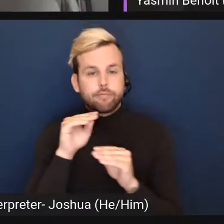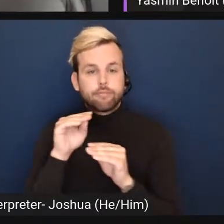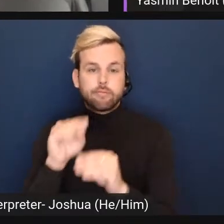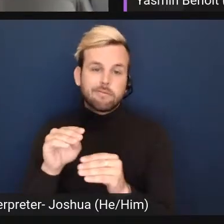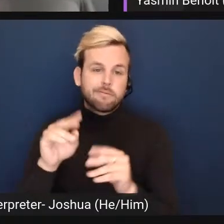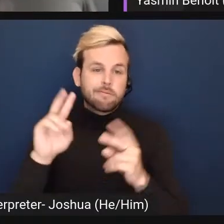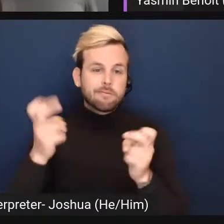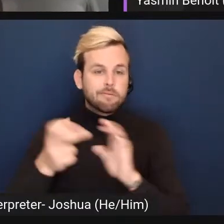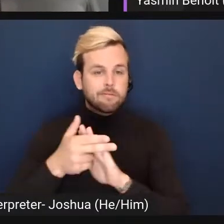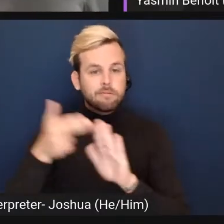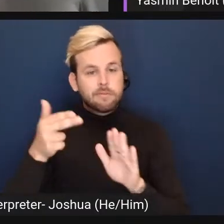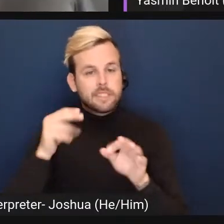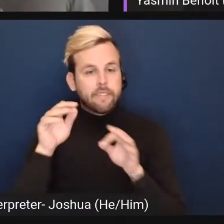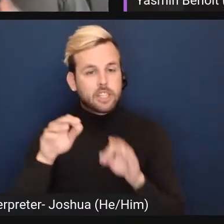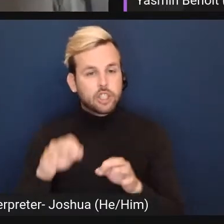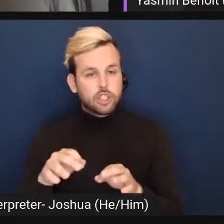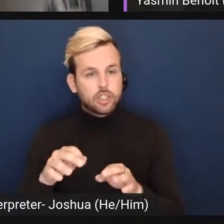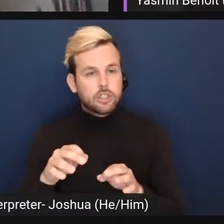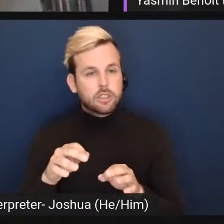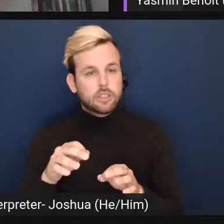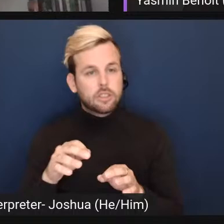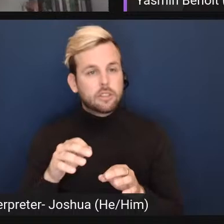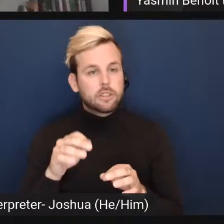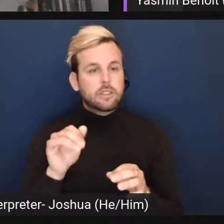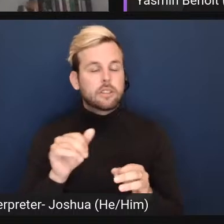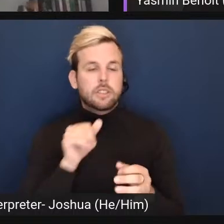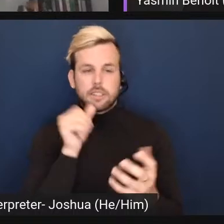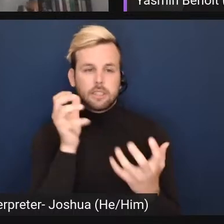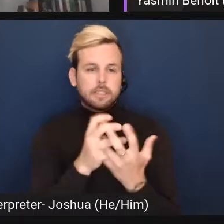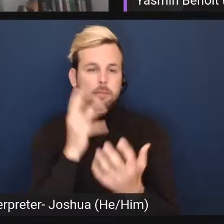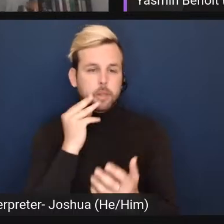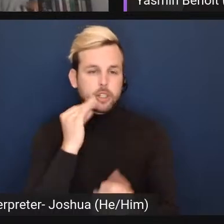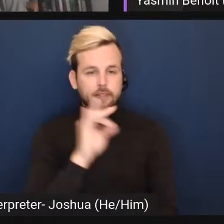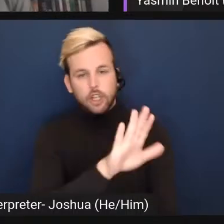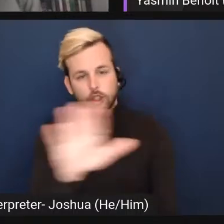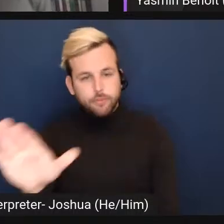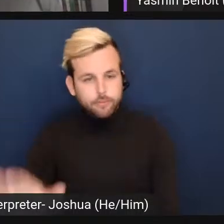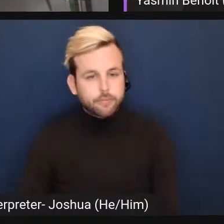definition that inaccurately describes the experiences of other people